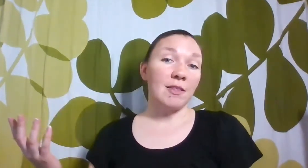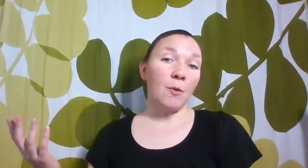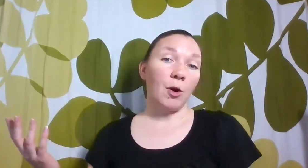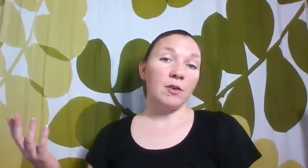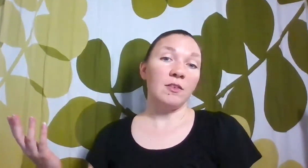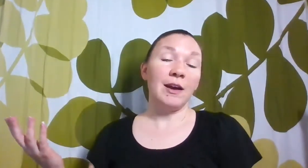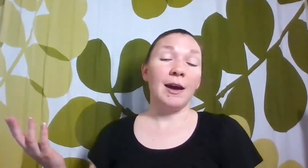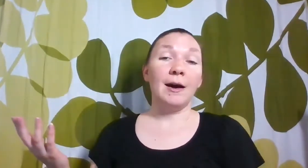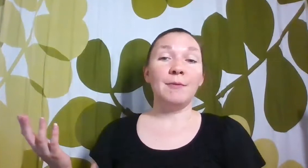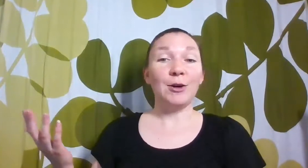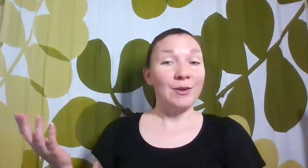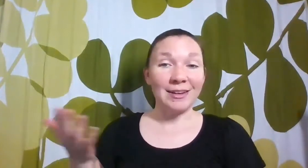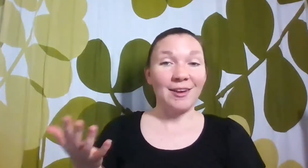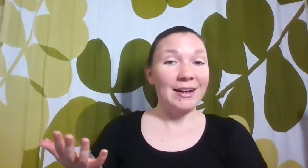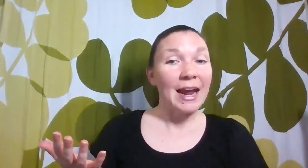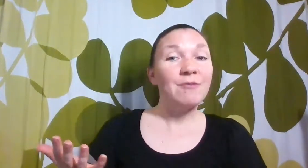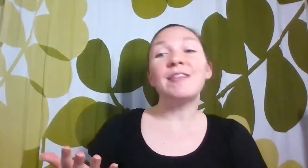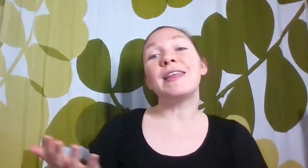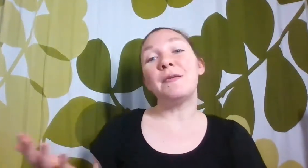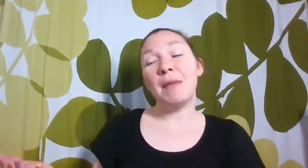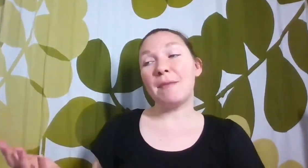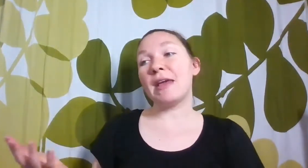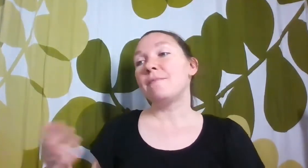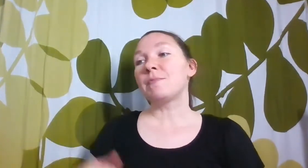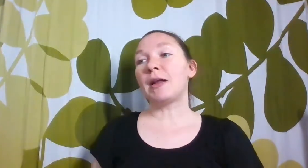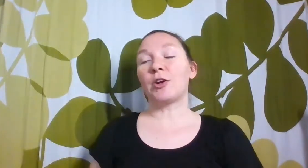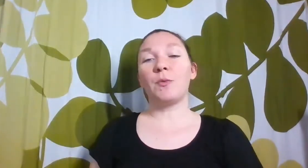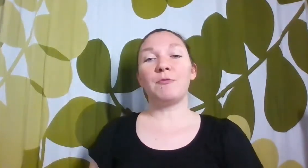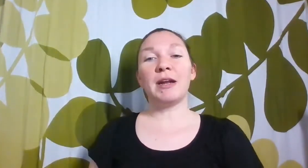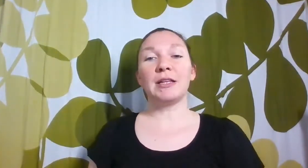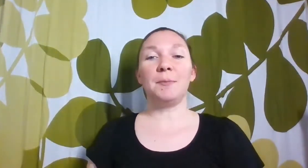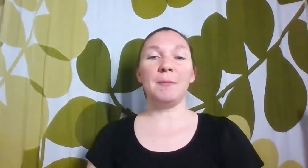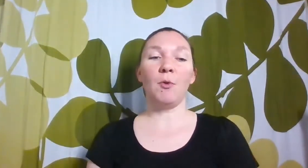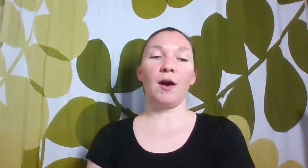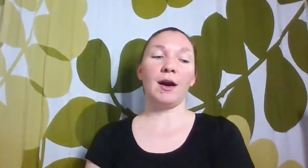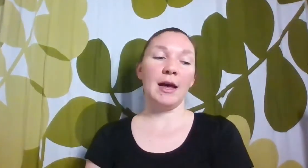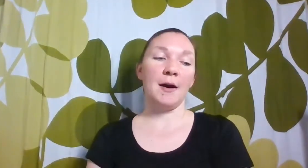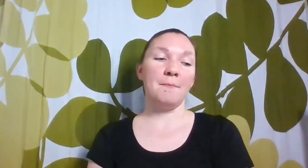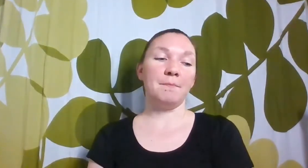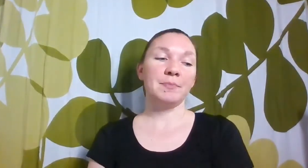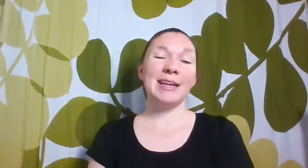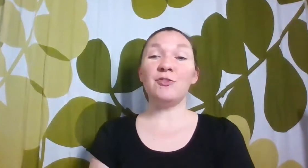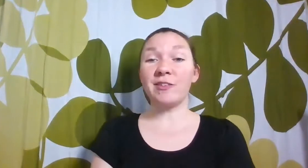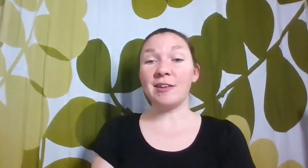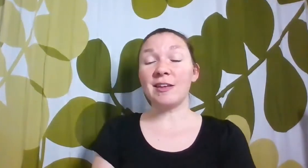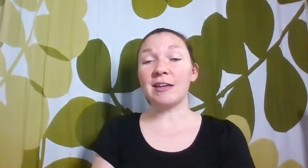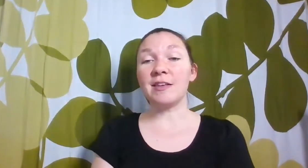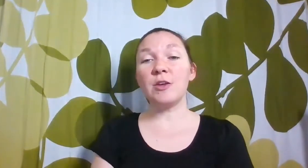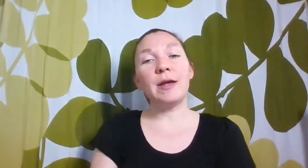that weren't acrylics on canvas, then maybe my learner would have been a little bit more interested to continue it.